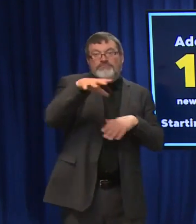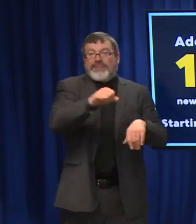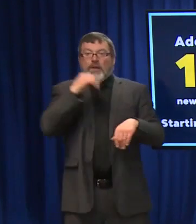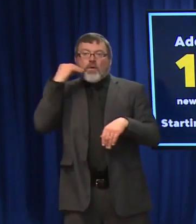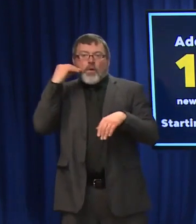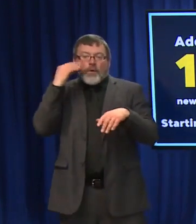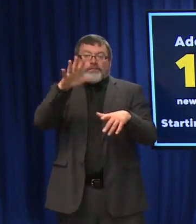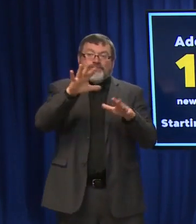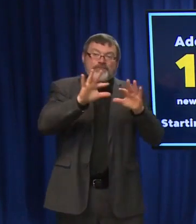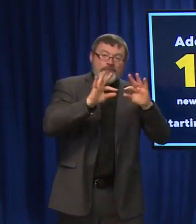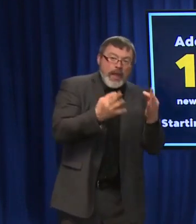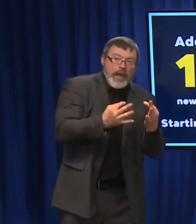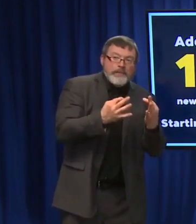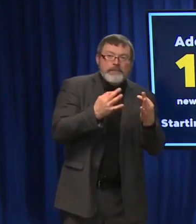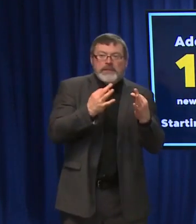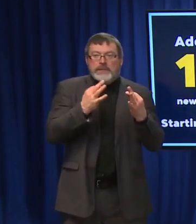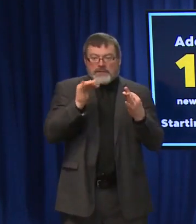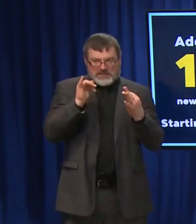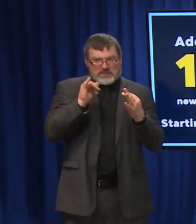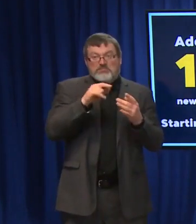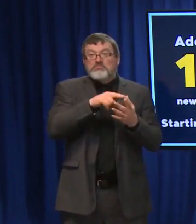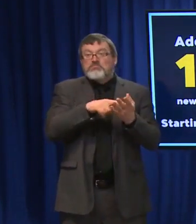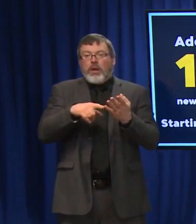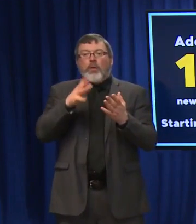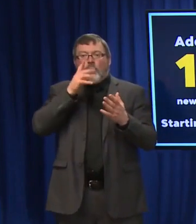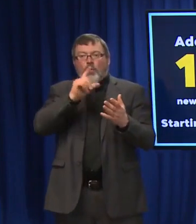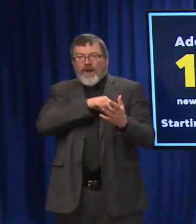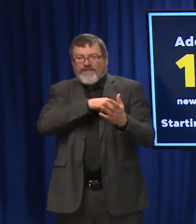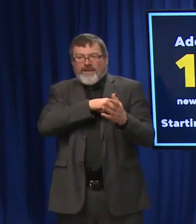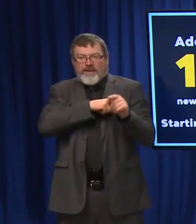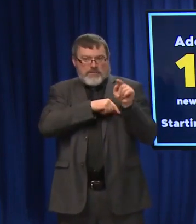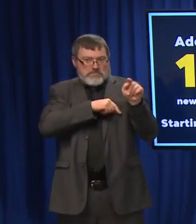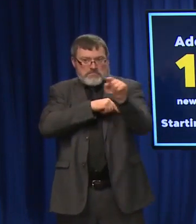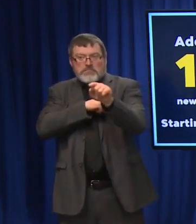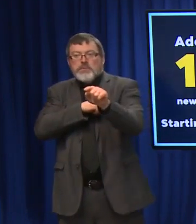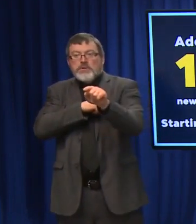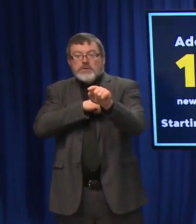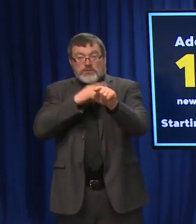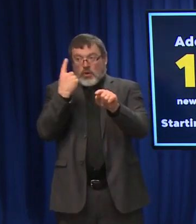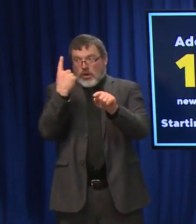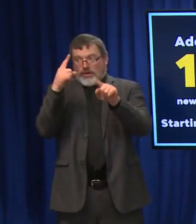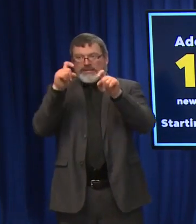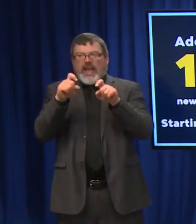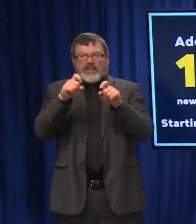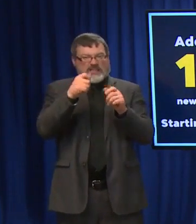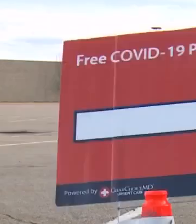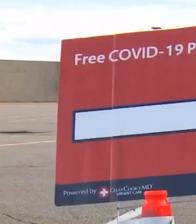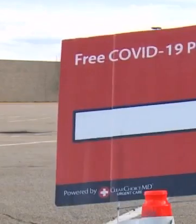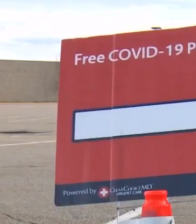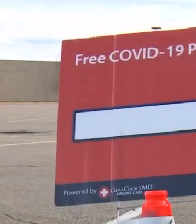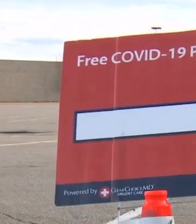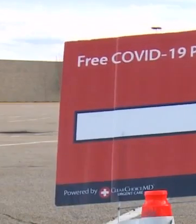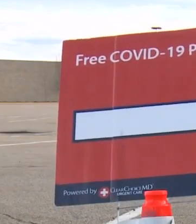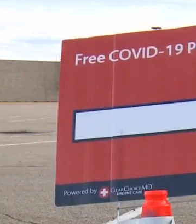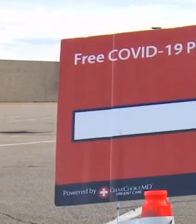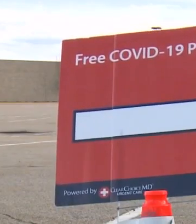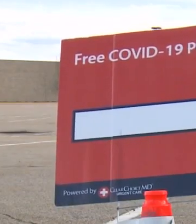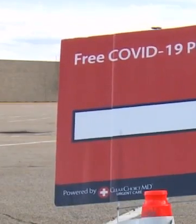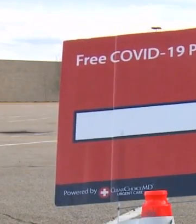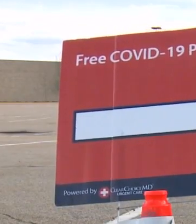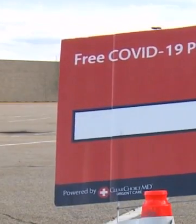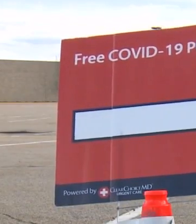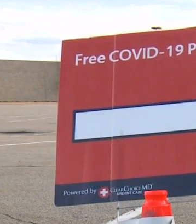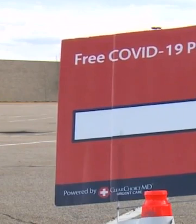on and get a bunch of these tests because they don't just send one, they send a few, which is really, really great. The state is also